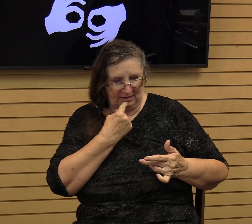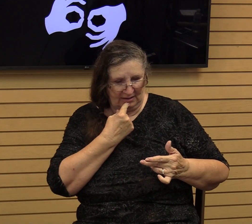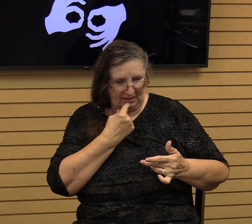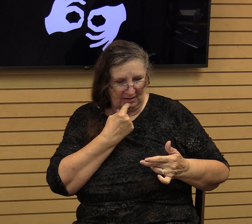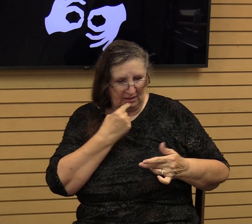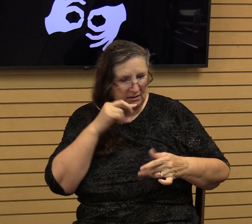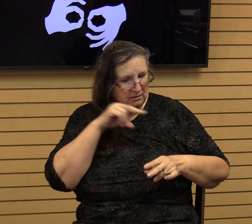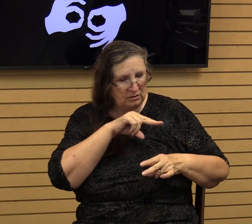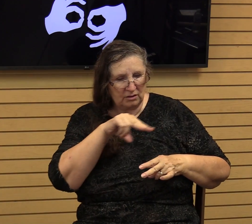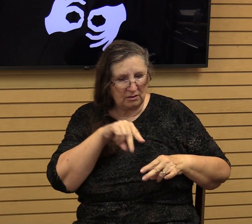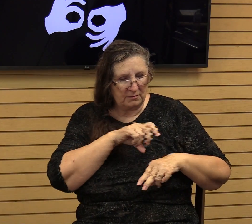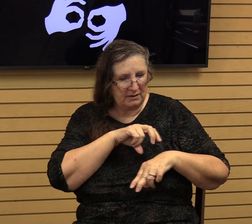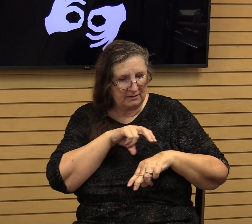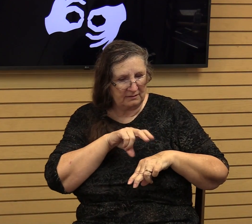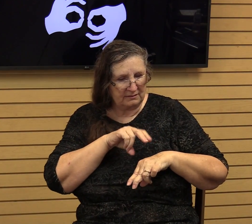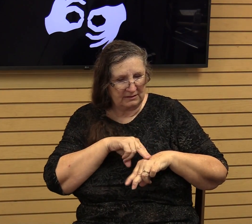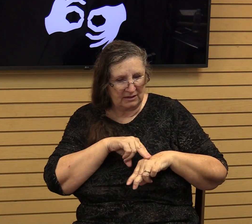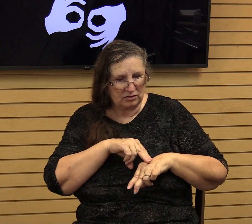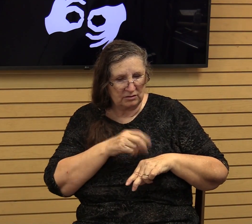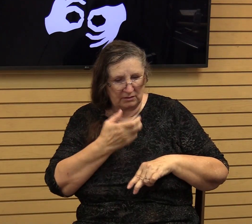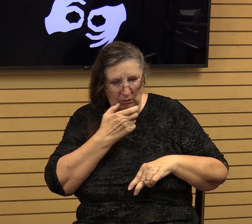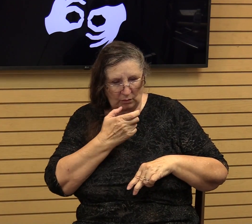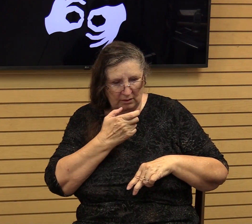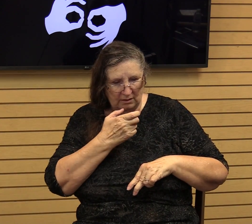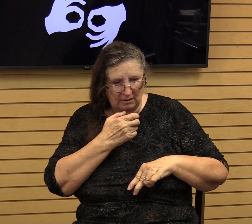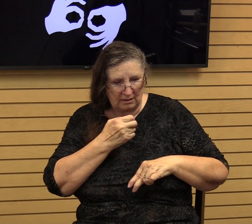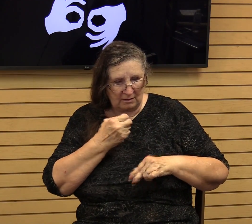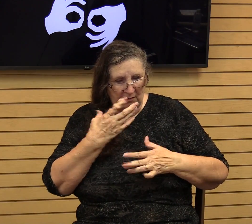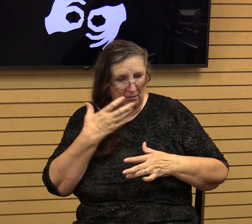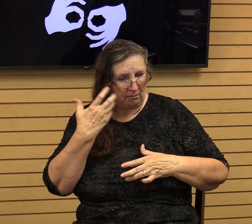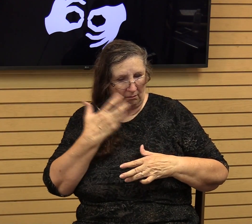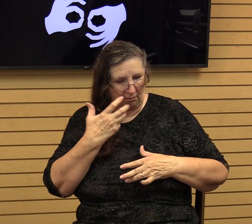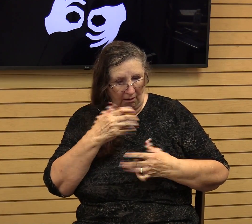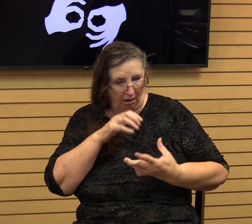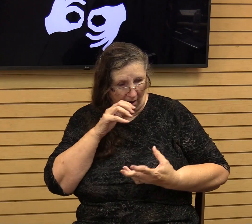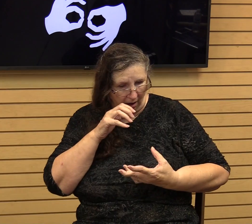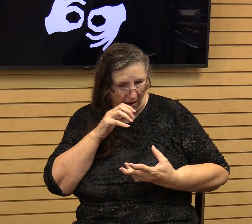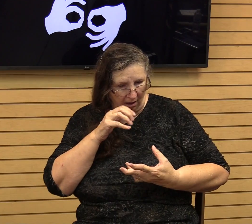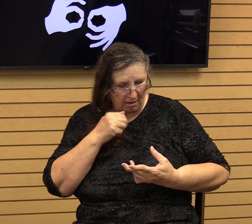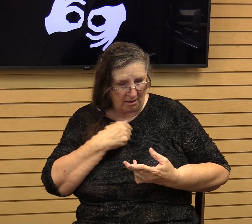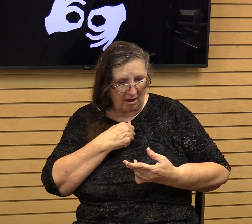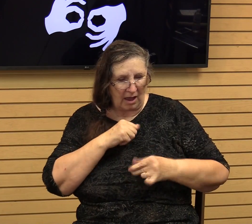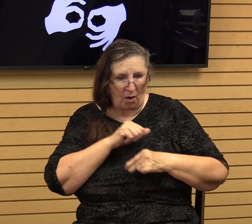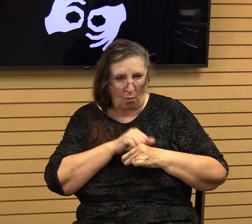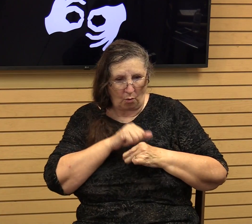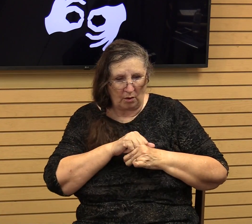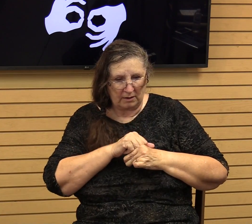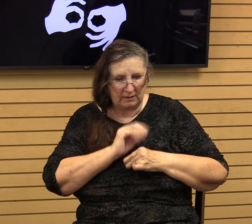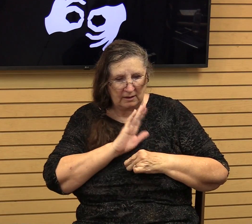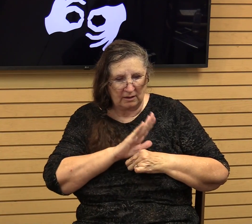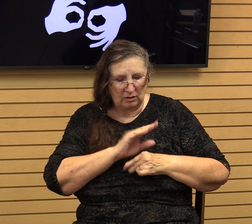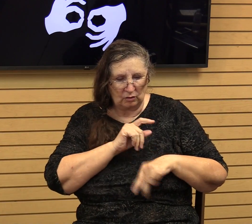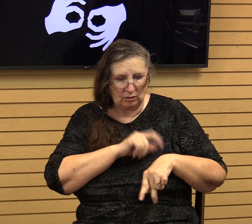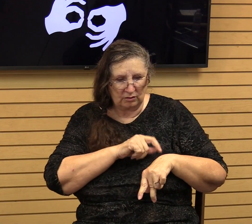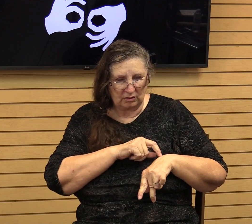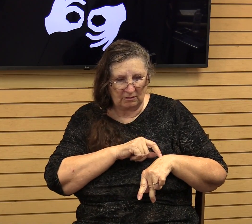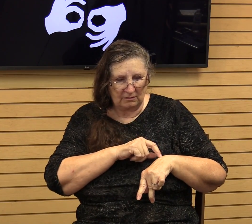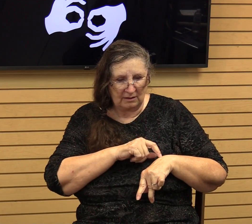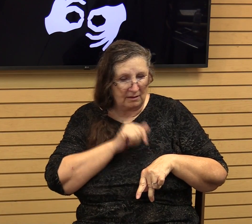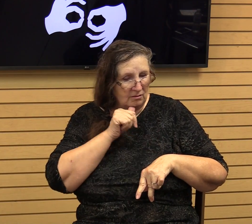look among the nations and watch, be utterly astounded, for I will work a work in your days, which you would not believe